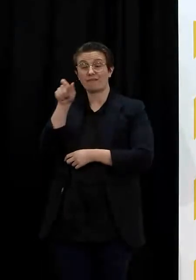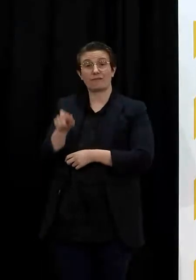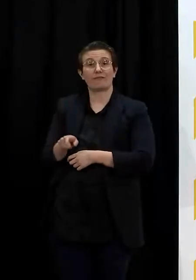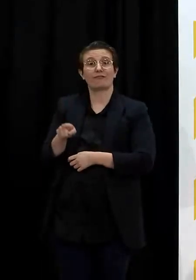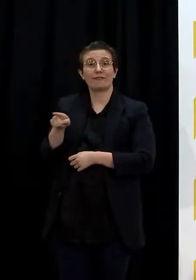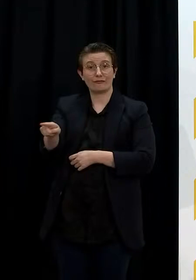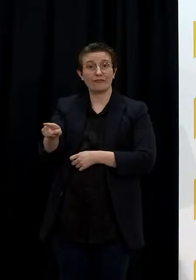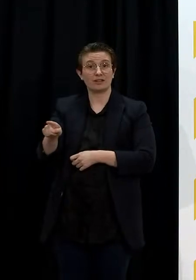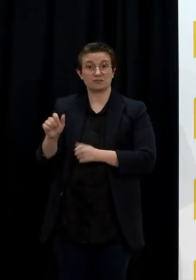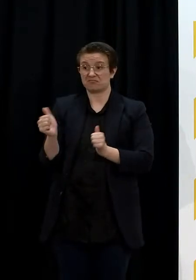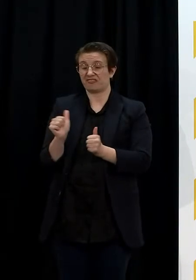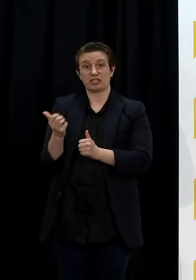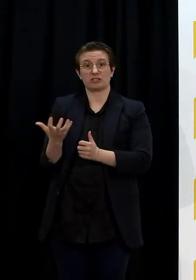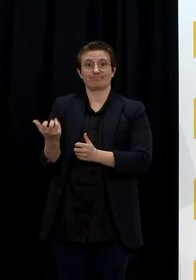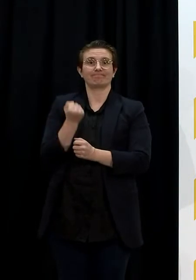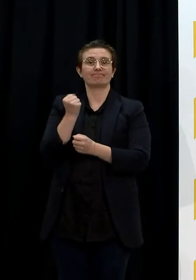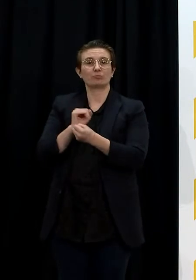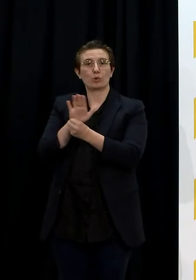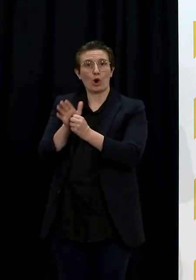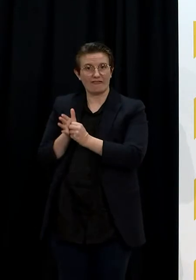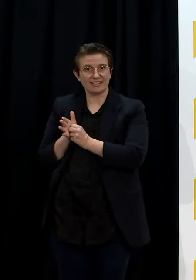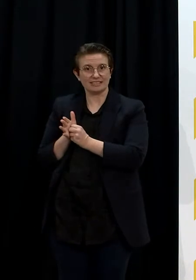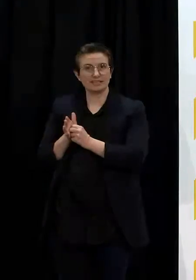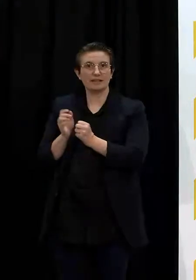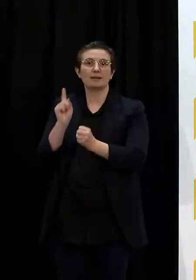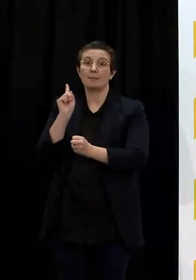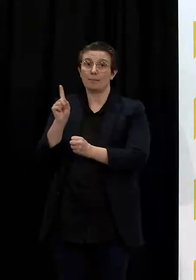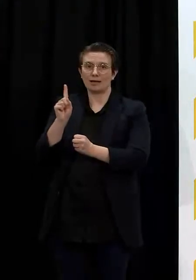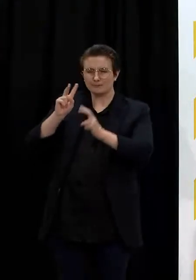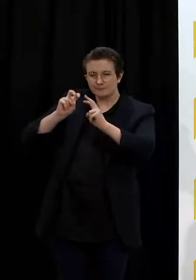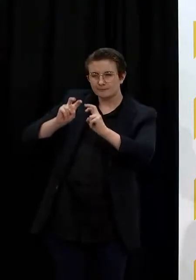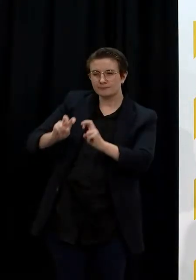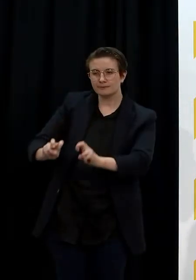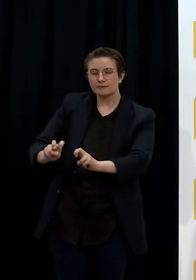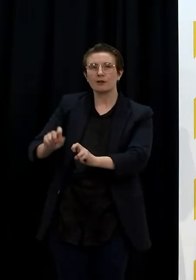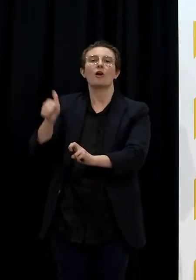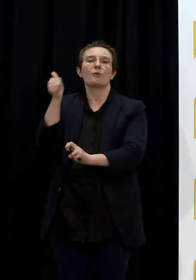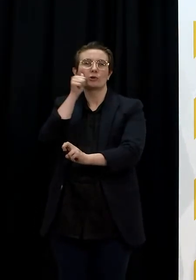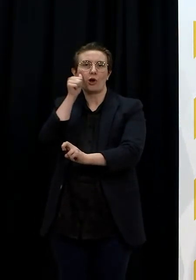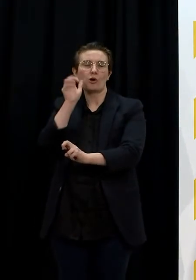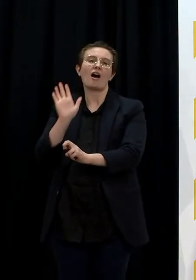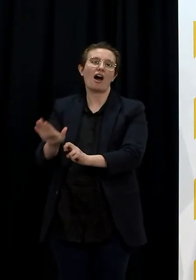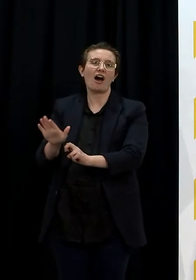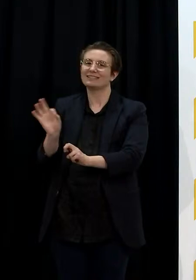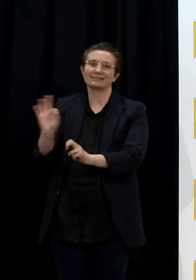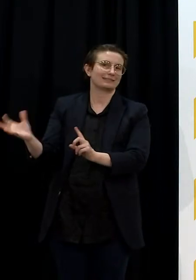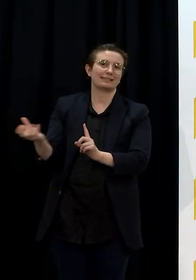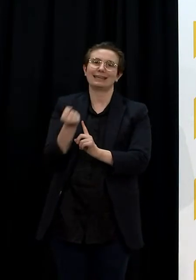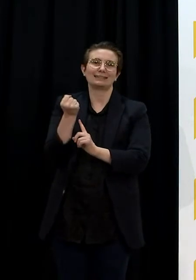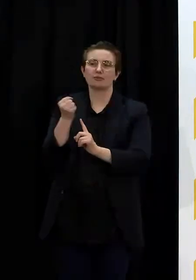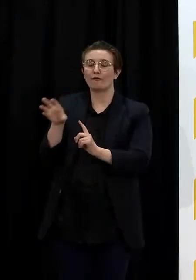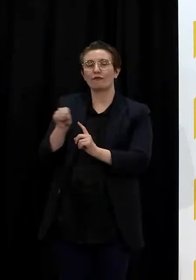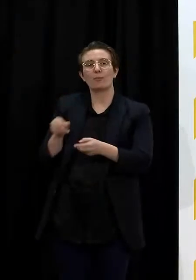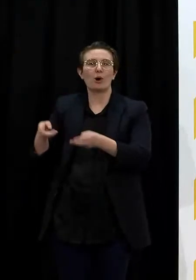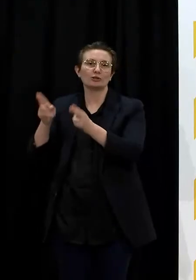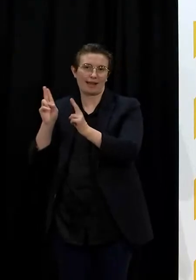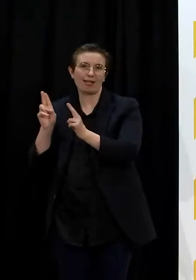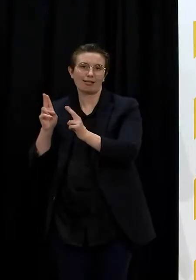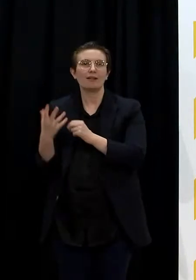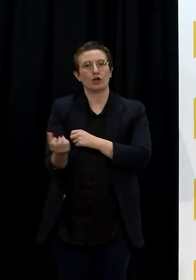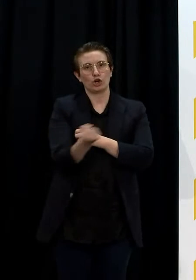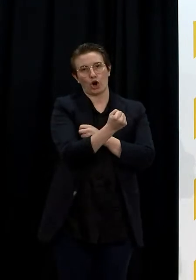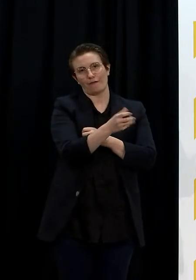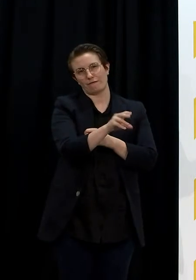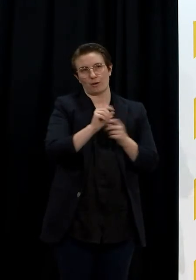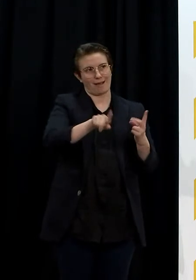from other cases in the managed isolation facility where that person worked. So we have so far successfully